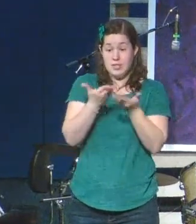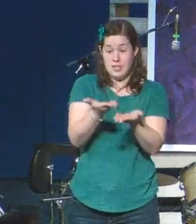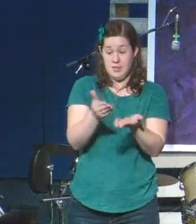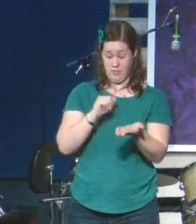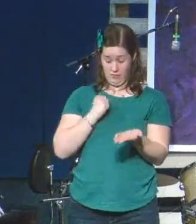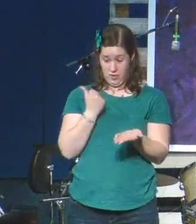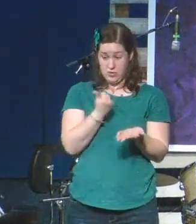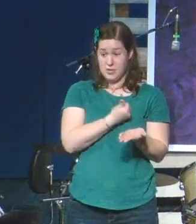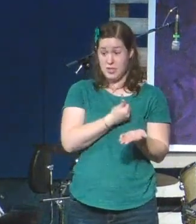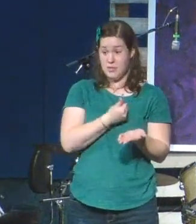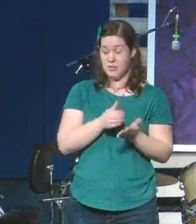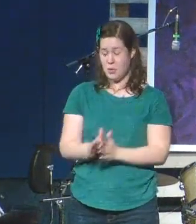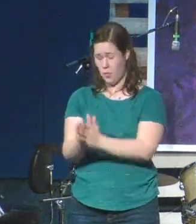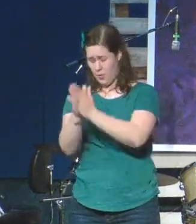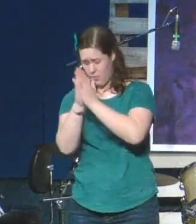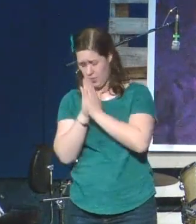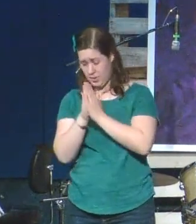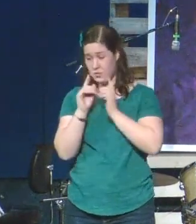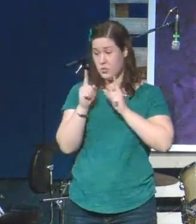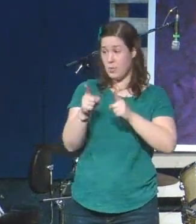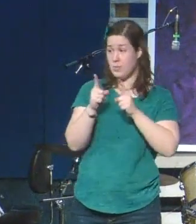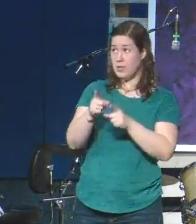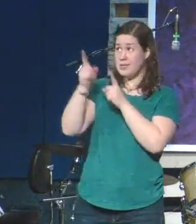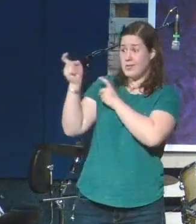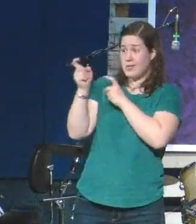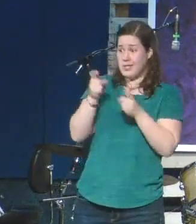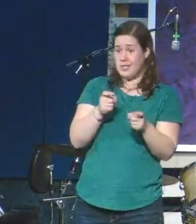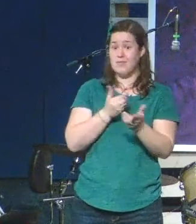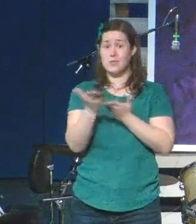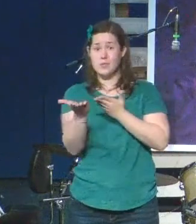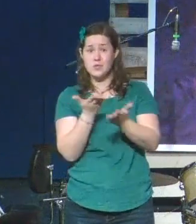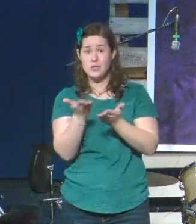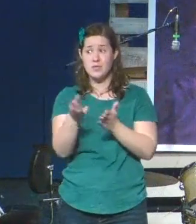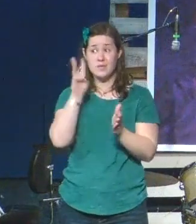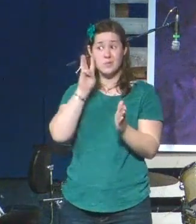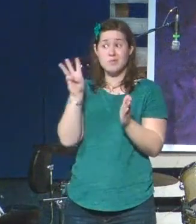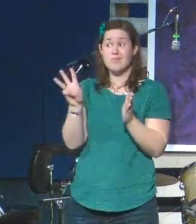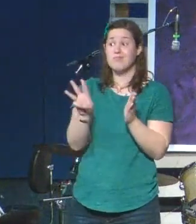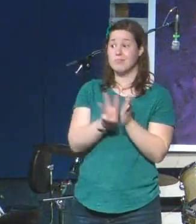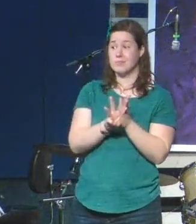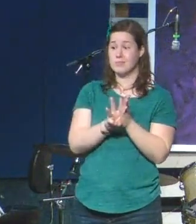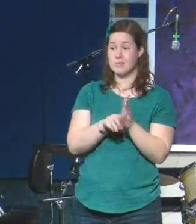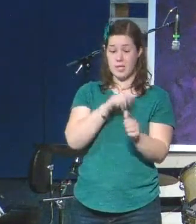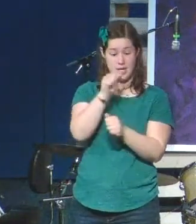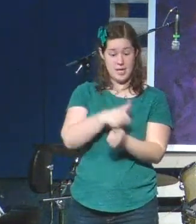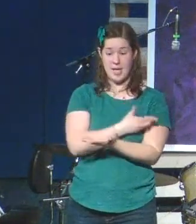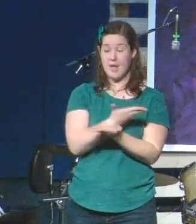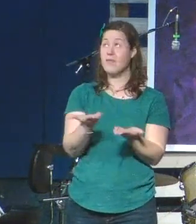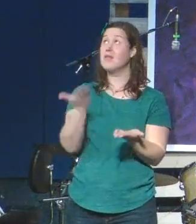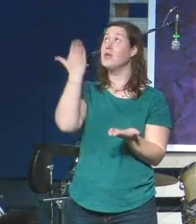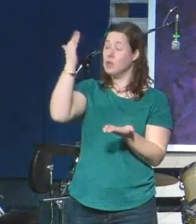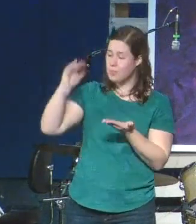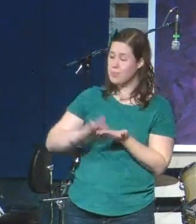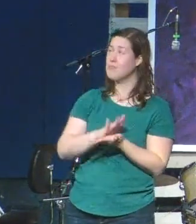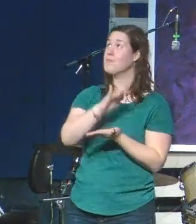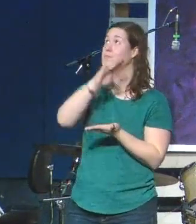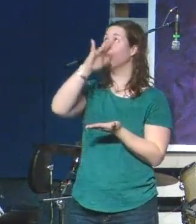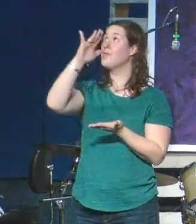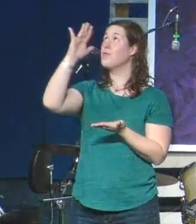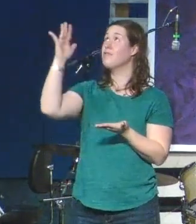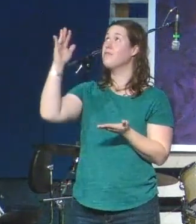our prayers, our presence, our gifts, our service, and our witness, that in everything you may be glorified